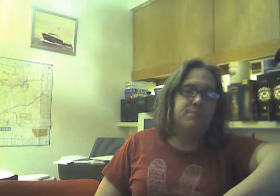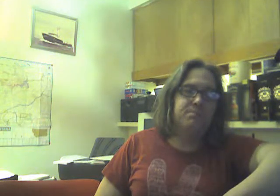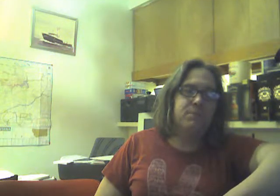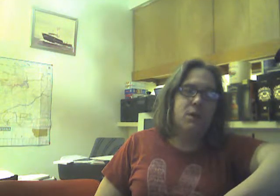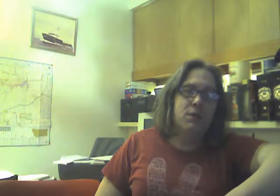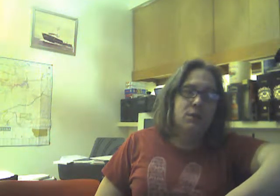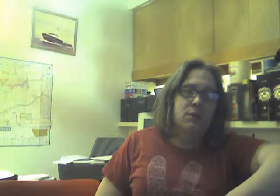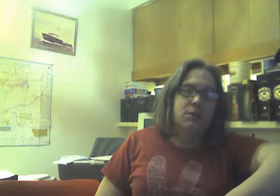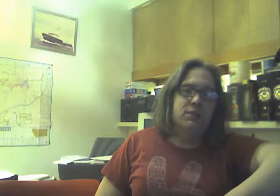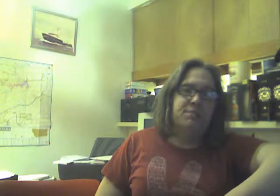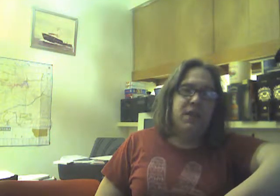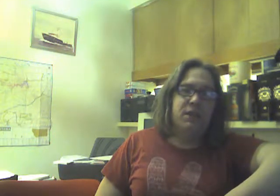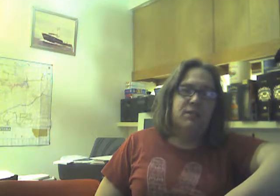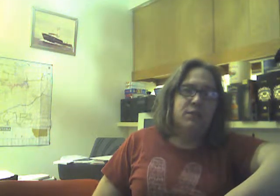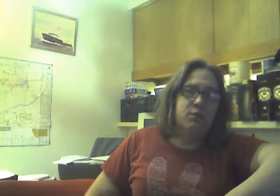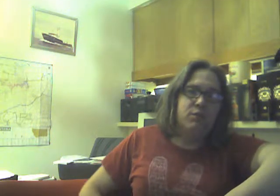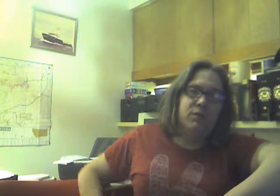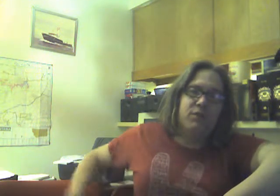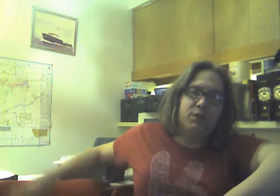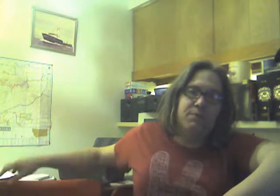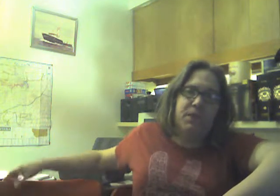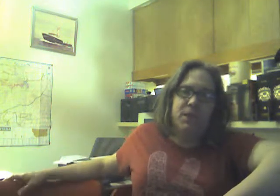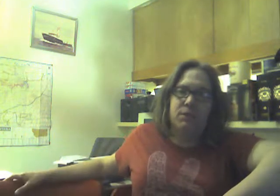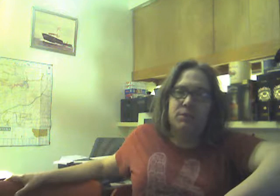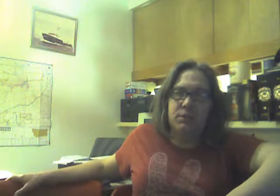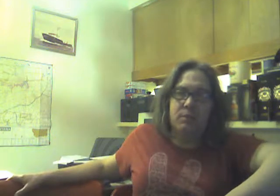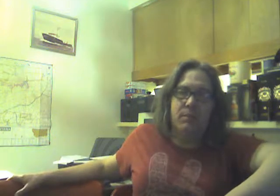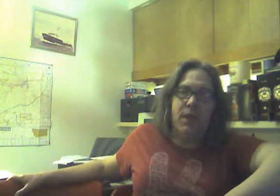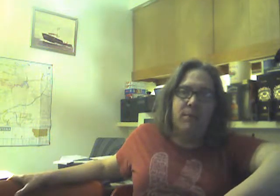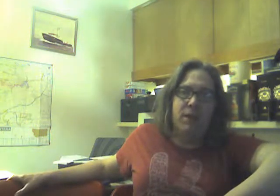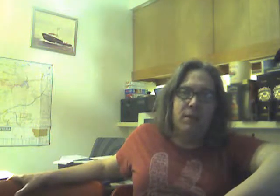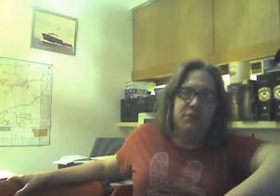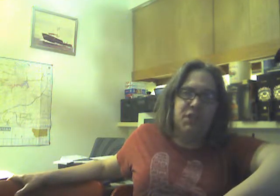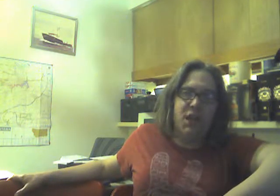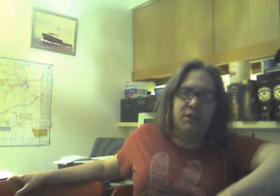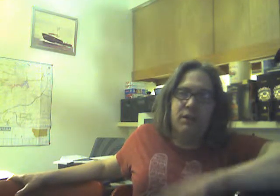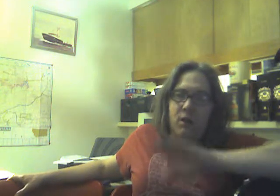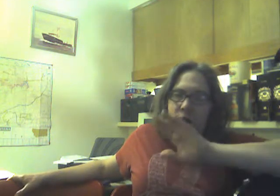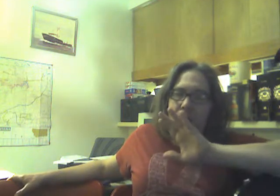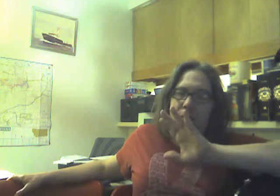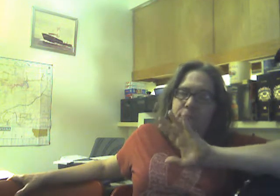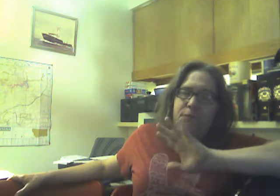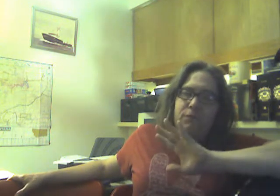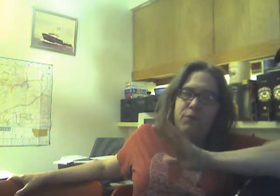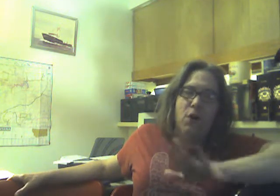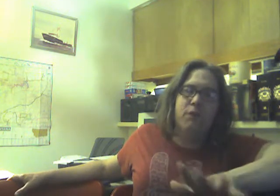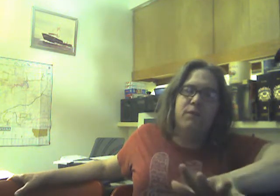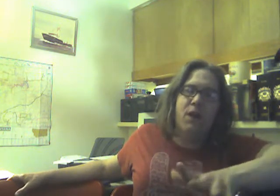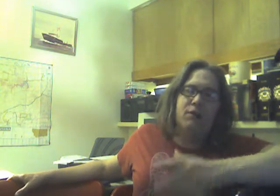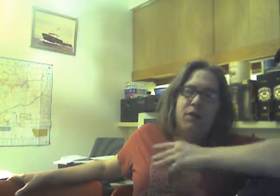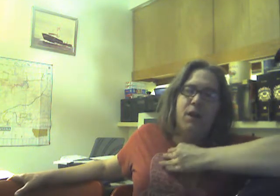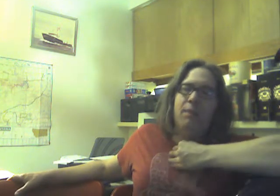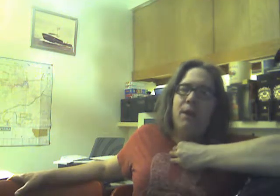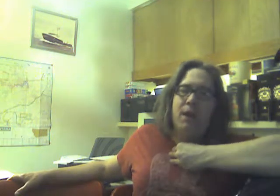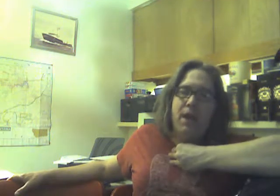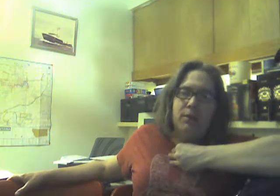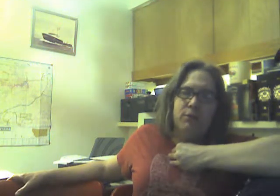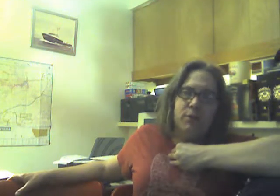his penis into an inverted penis, into a man-made vagina. Now, for all of you out there, I'm not a hater of